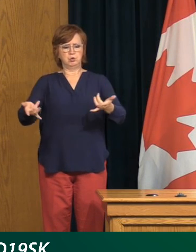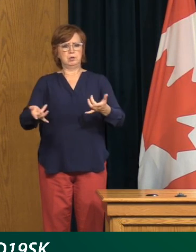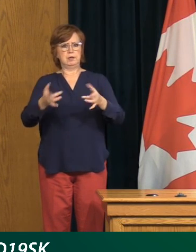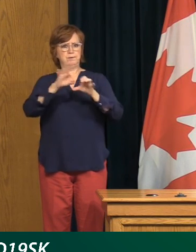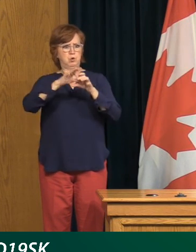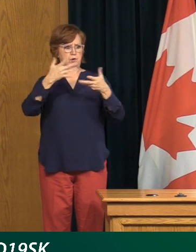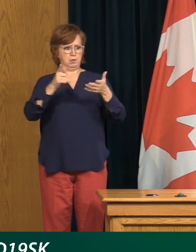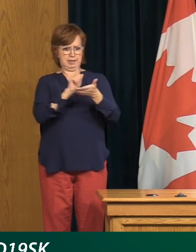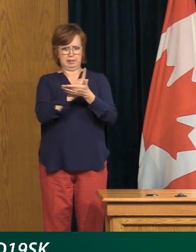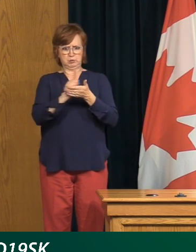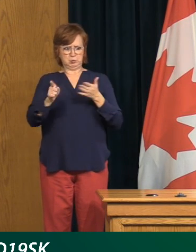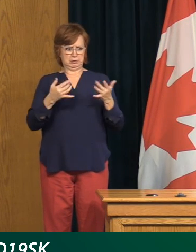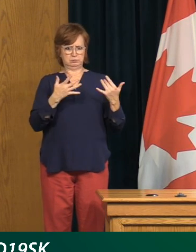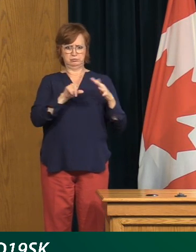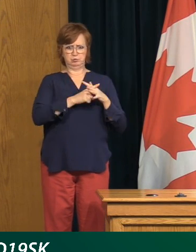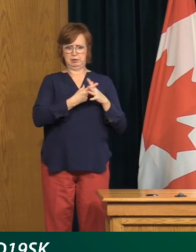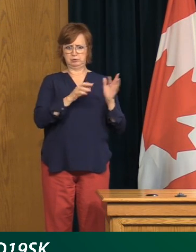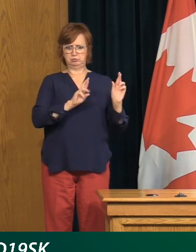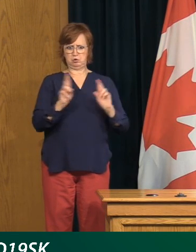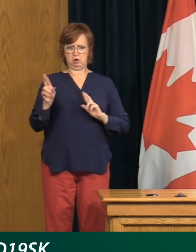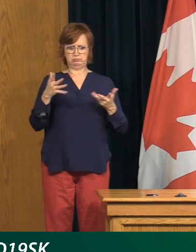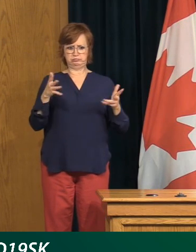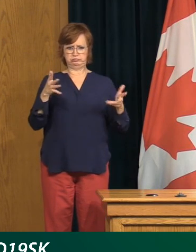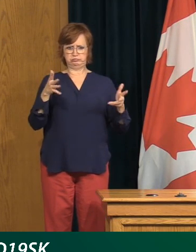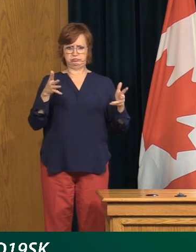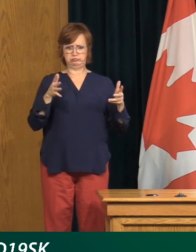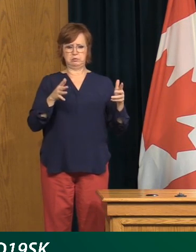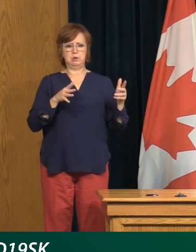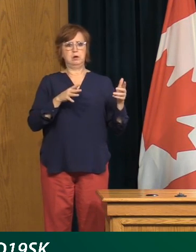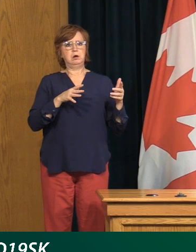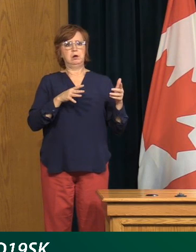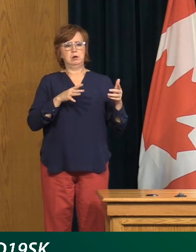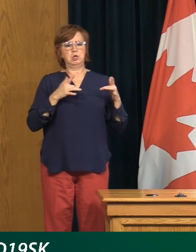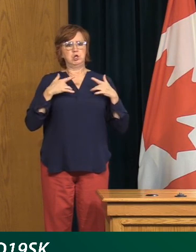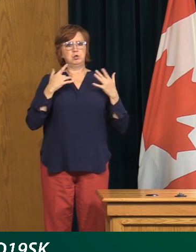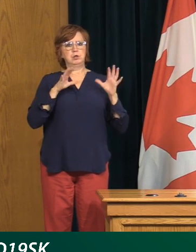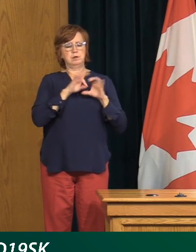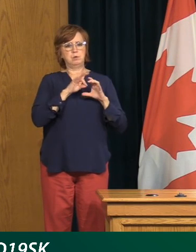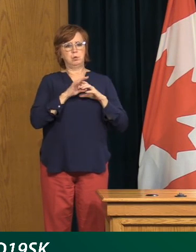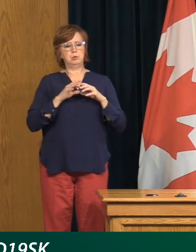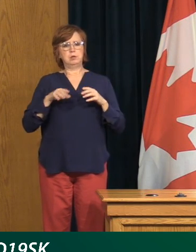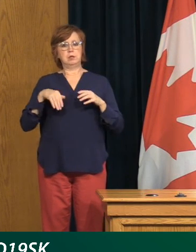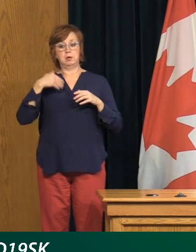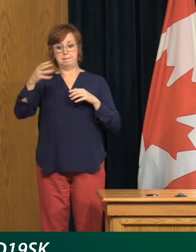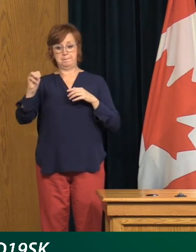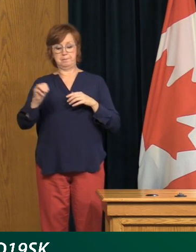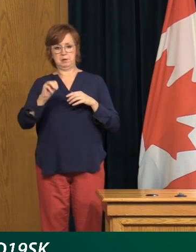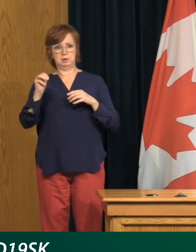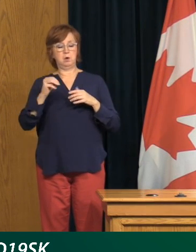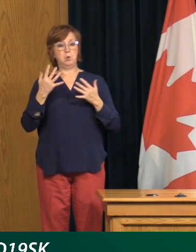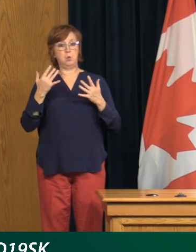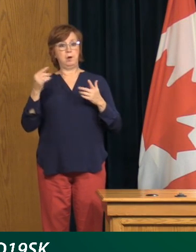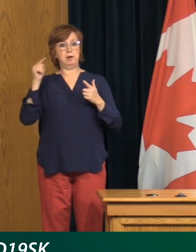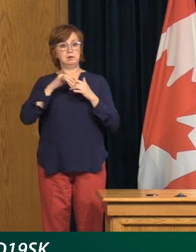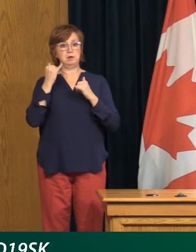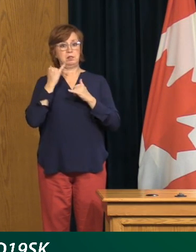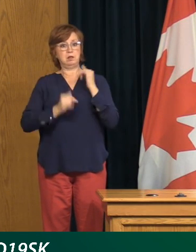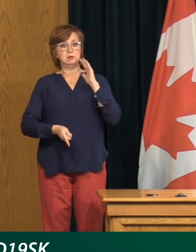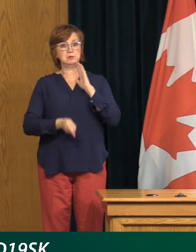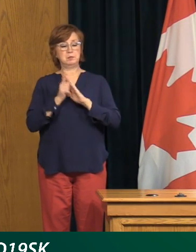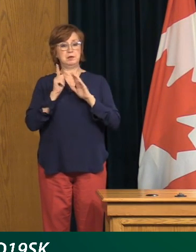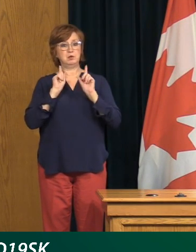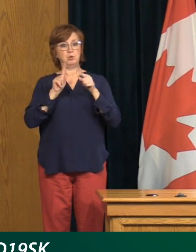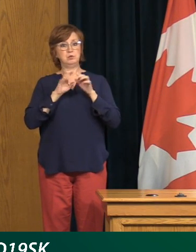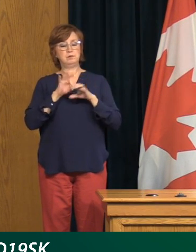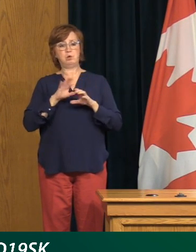ballots are continuing this week. So I think they have advised that, you know, come, don't just leave it to Monday.